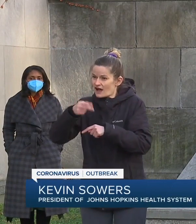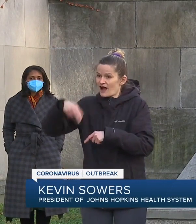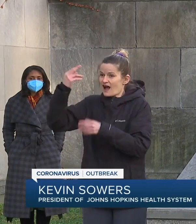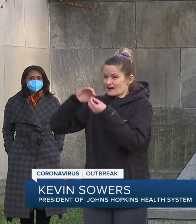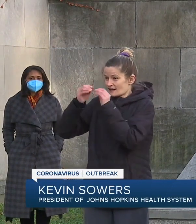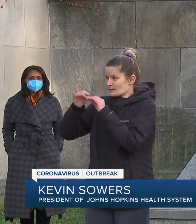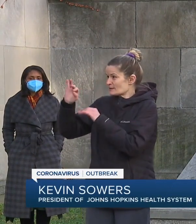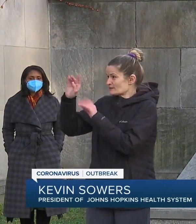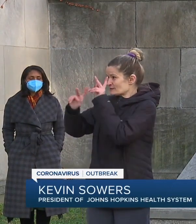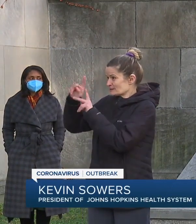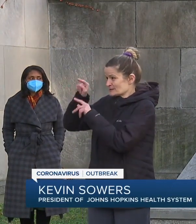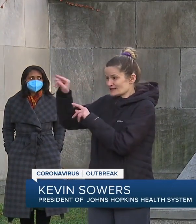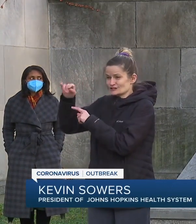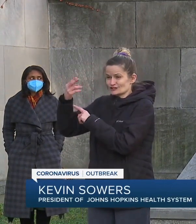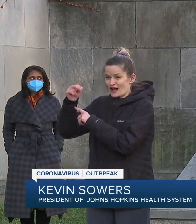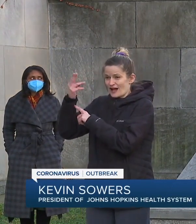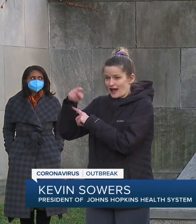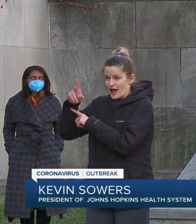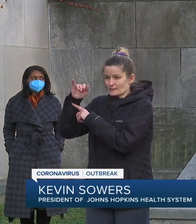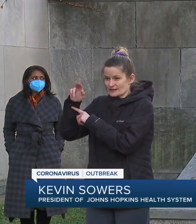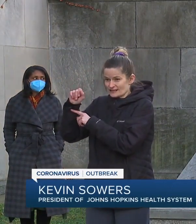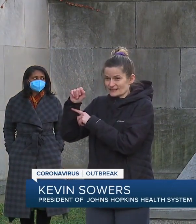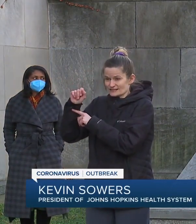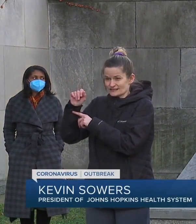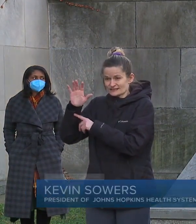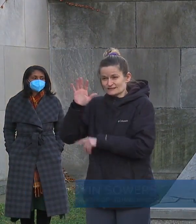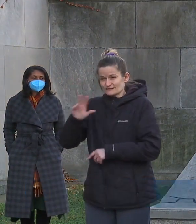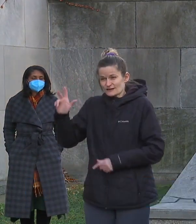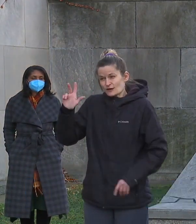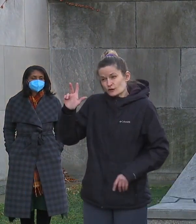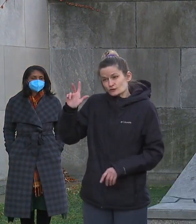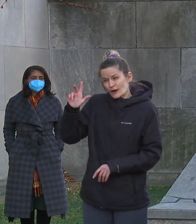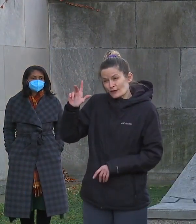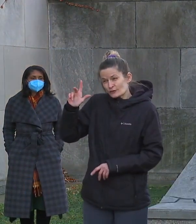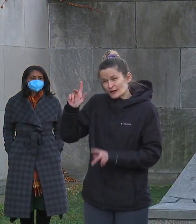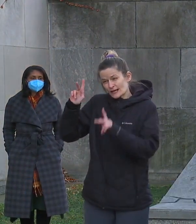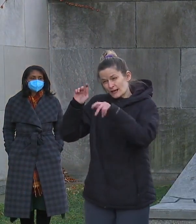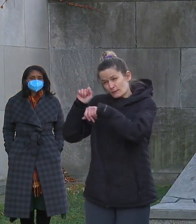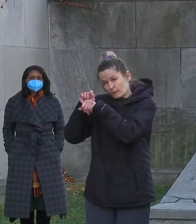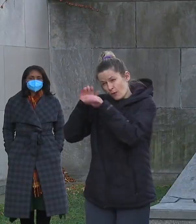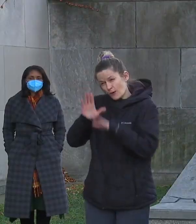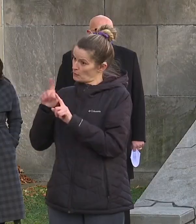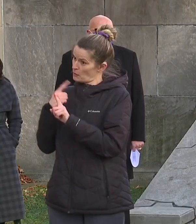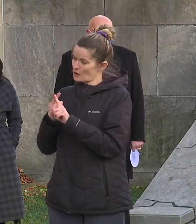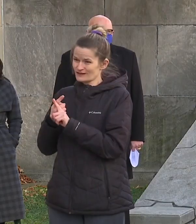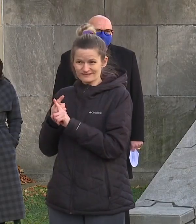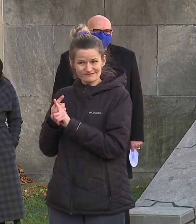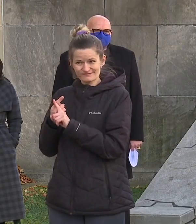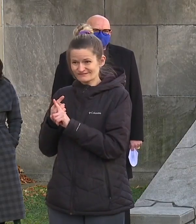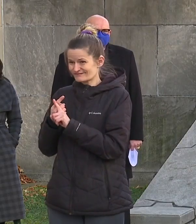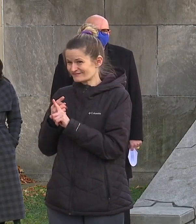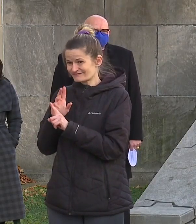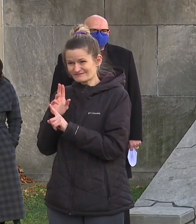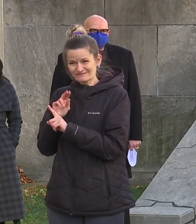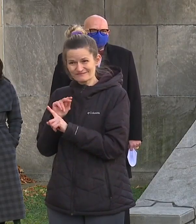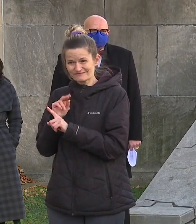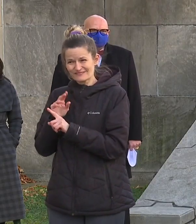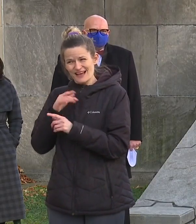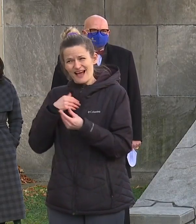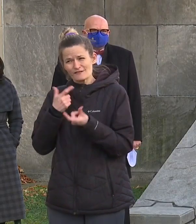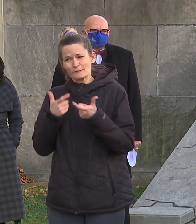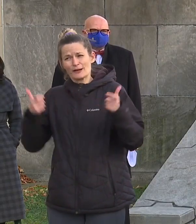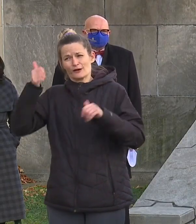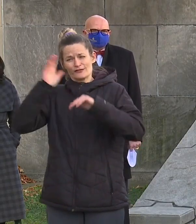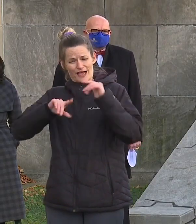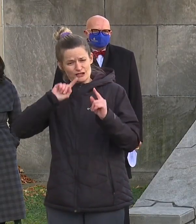employees testing positive a day. Now we're seeing a high of 63. As it is limiting our ability to